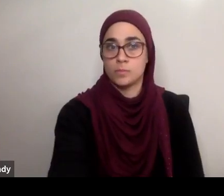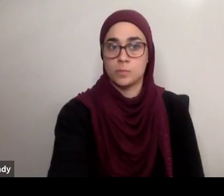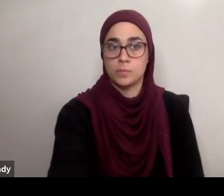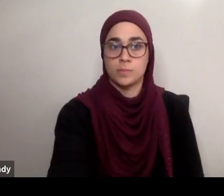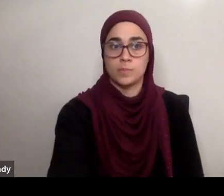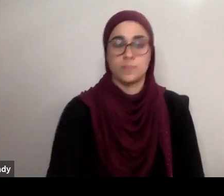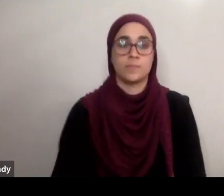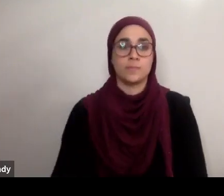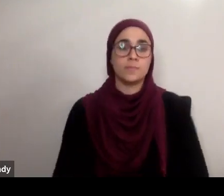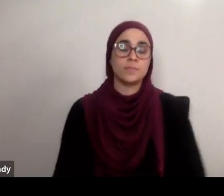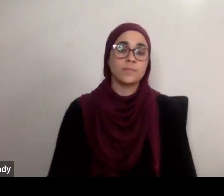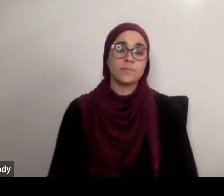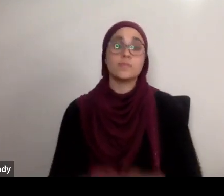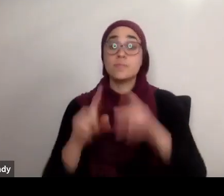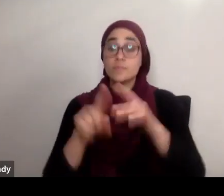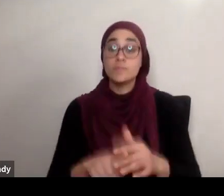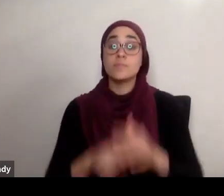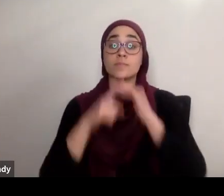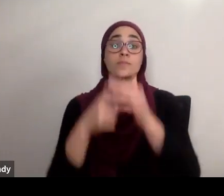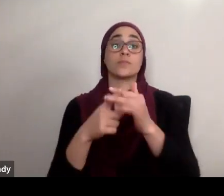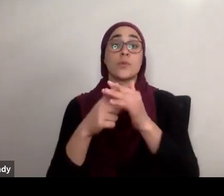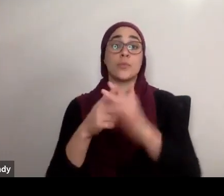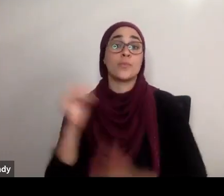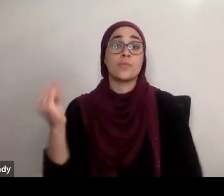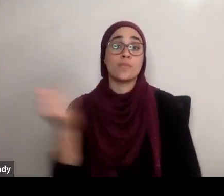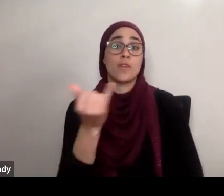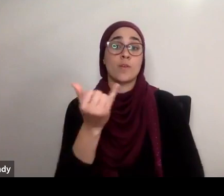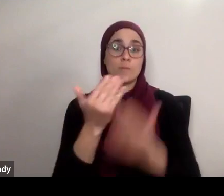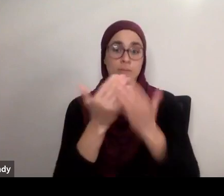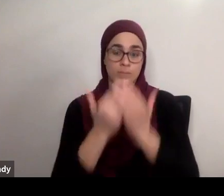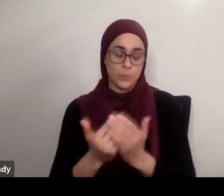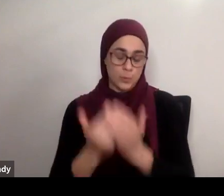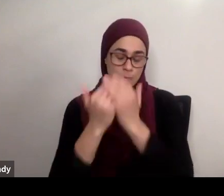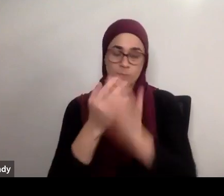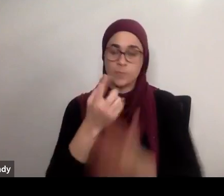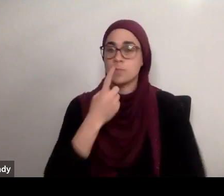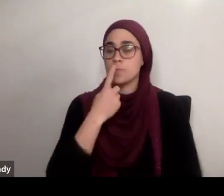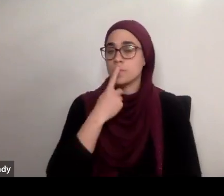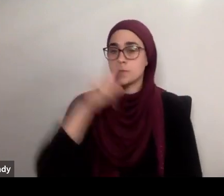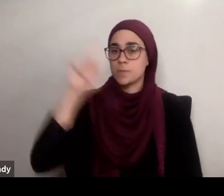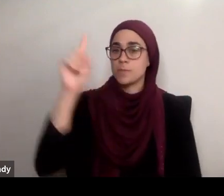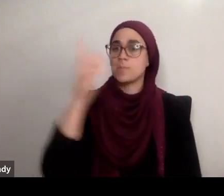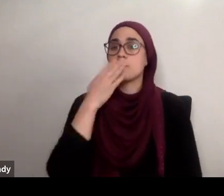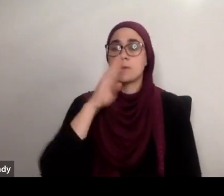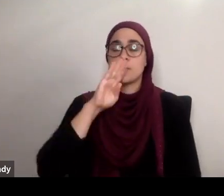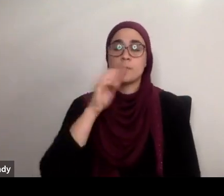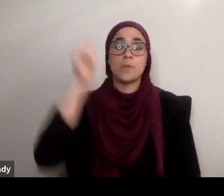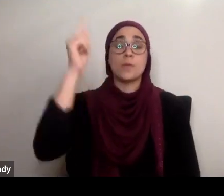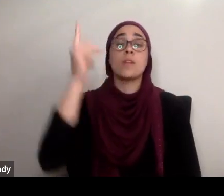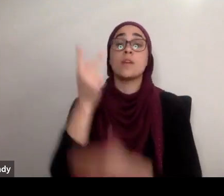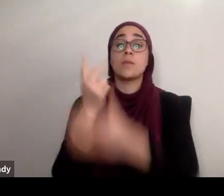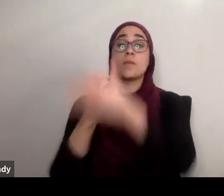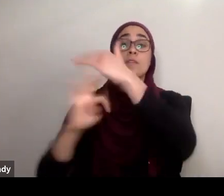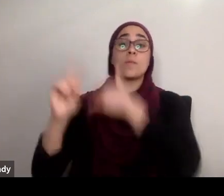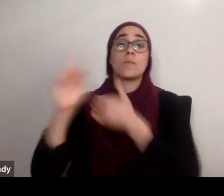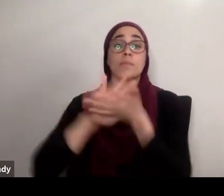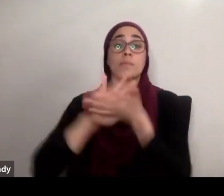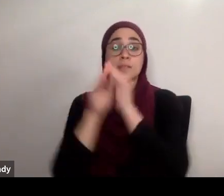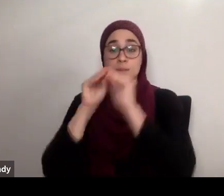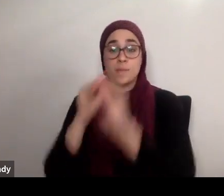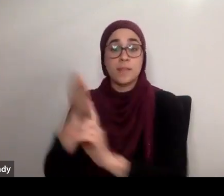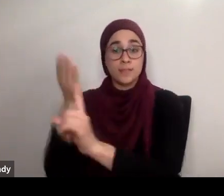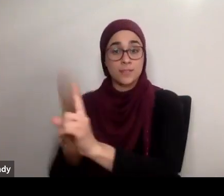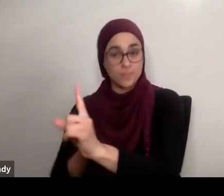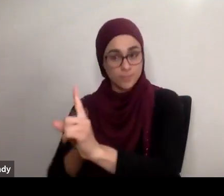Bismillah ar-Rahman ar-Rahim, alhamdulillahi rabbil alameen, wa salatu al-salamu ala al-mabruthi rahmatil al-alameen, Sayyidina Mulana Muhammad alayhi wa ala alihi, afdulul